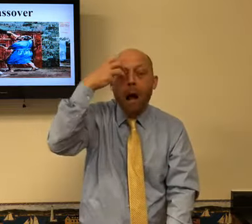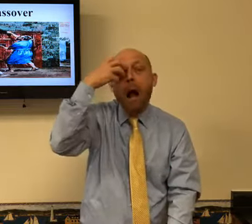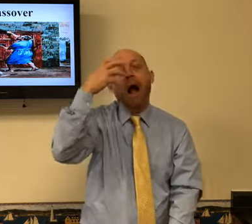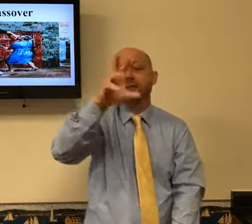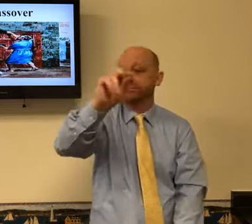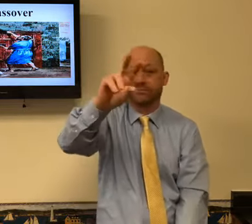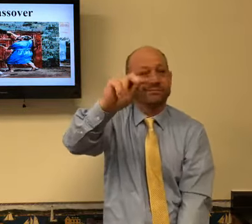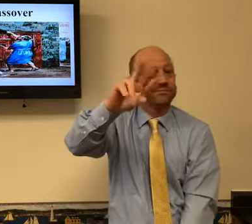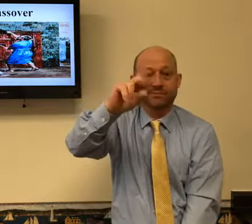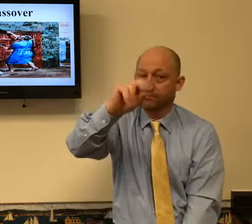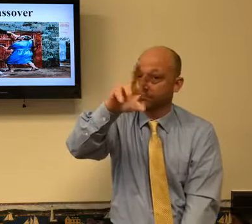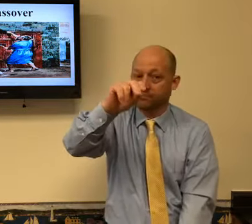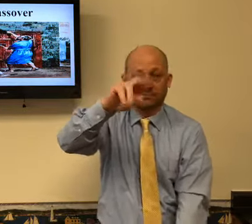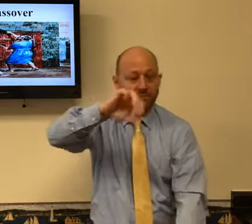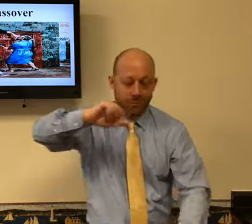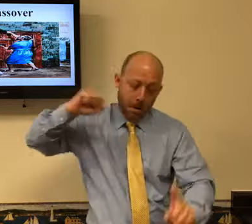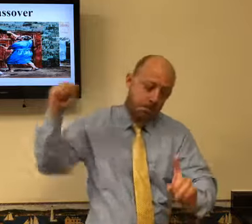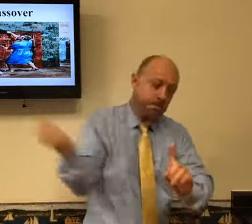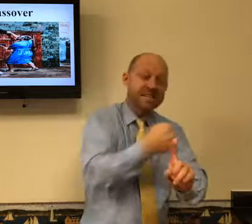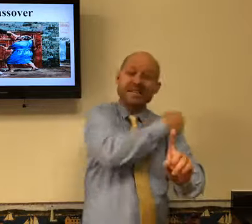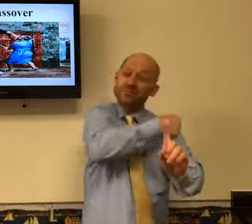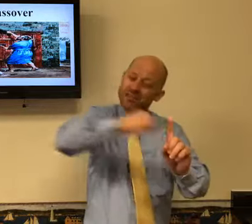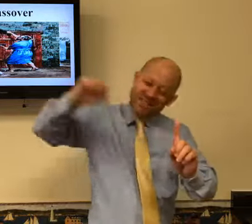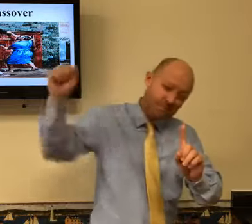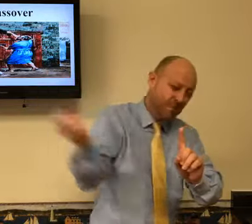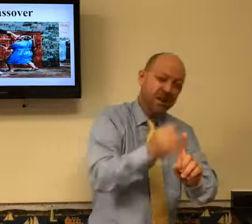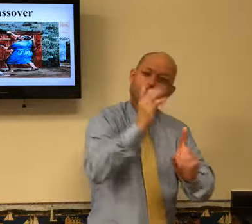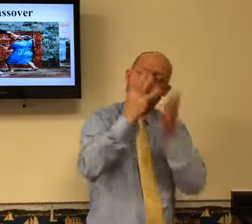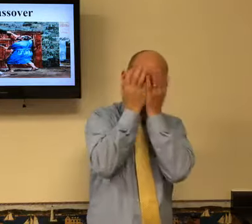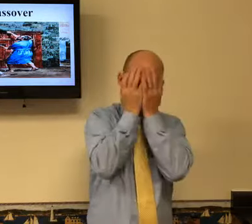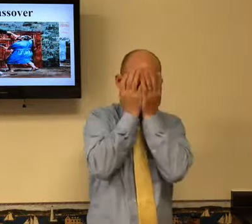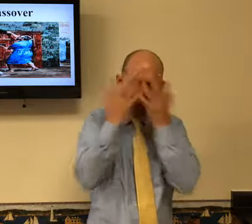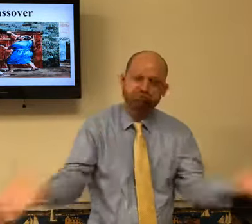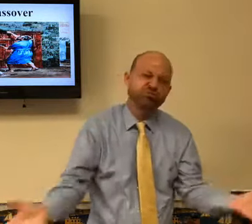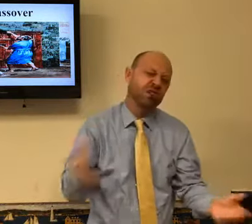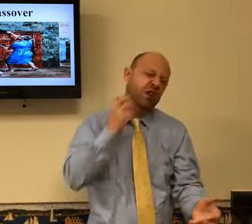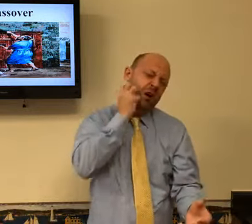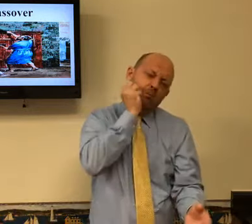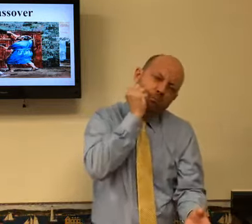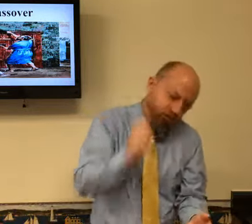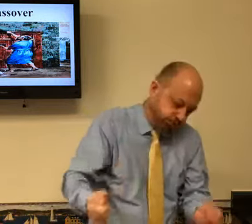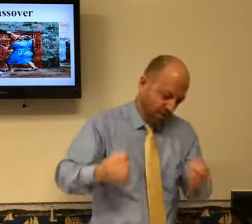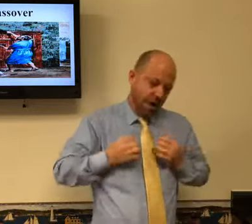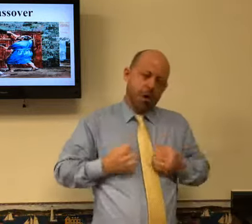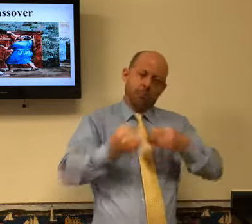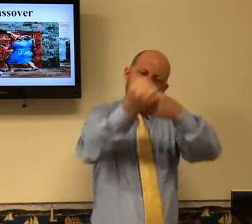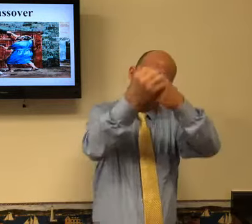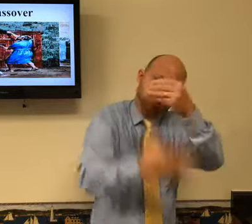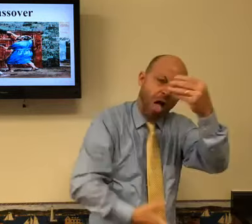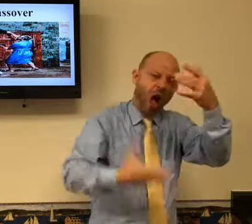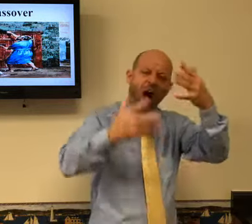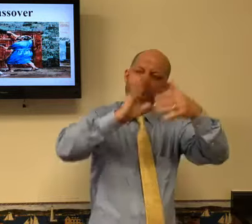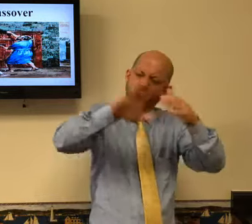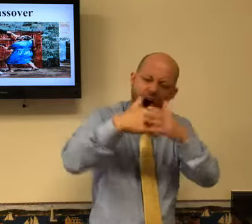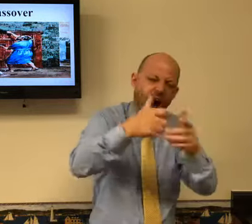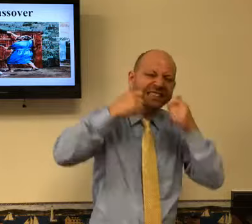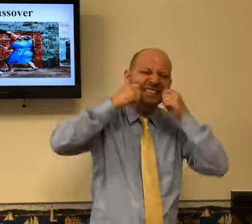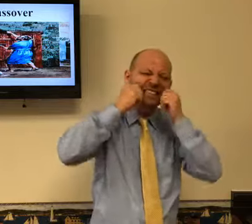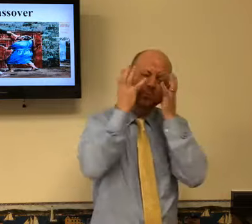And it wasn't like they depicted. It was like they depicted it. But it was so much worse. They plucked out his beard and